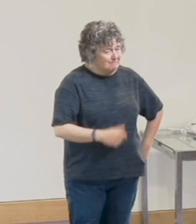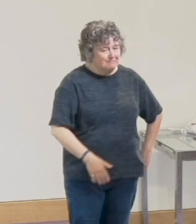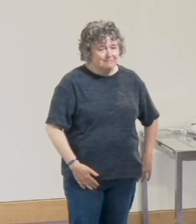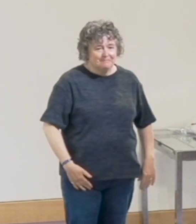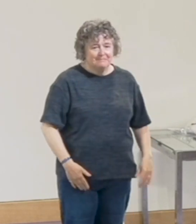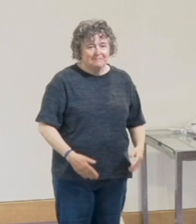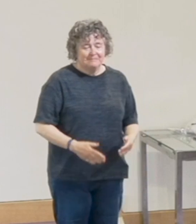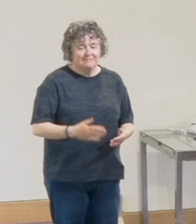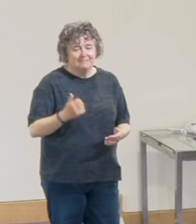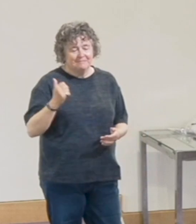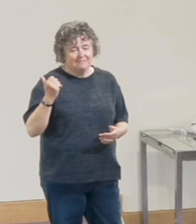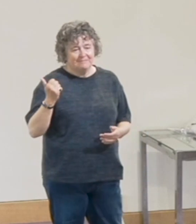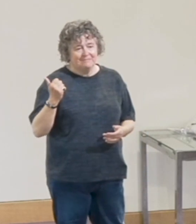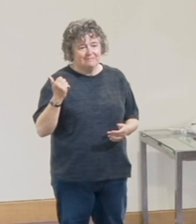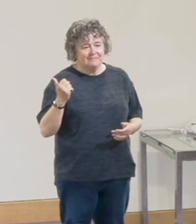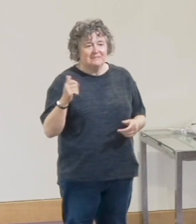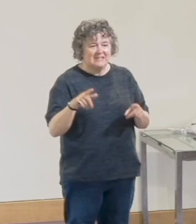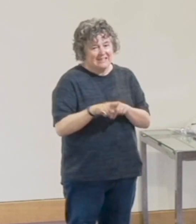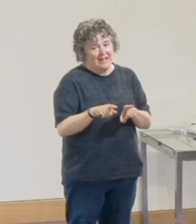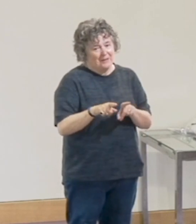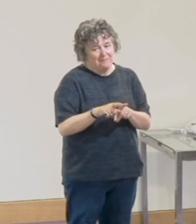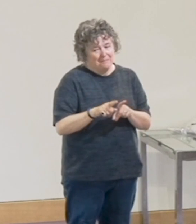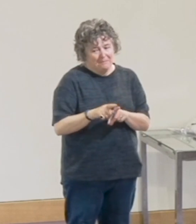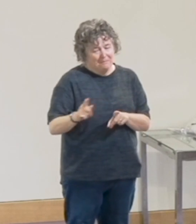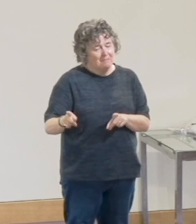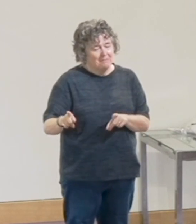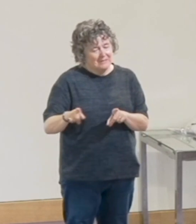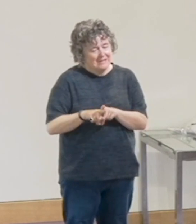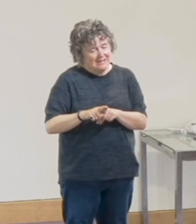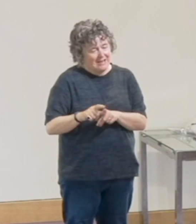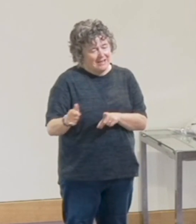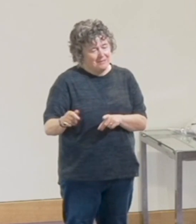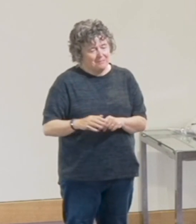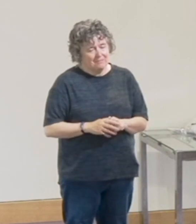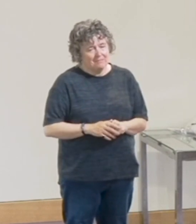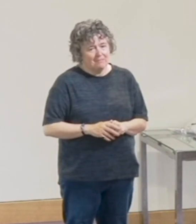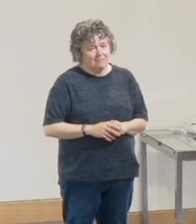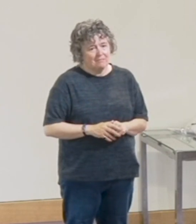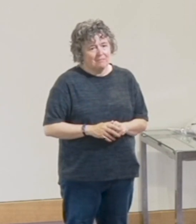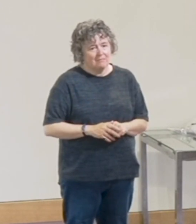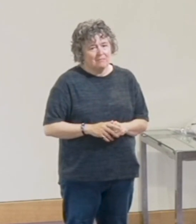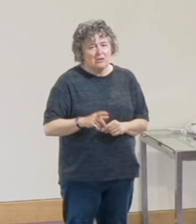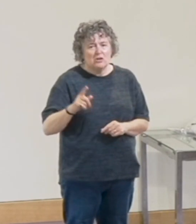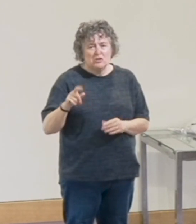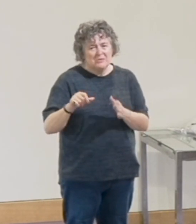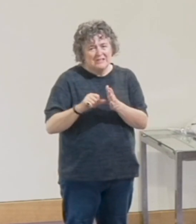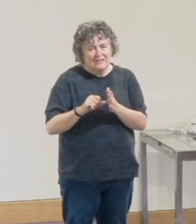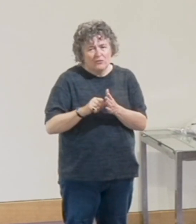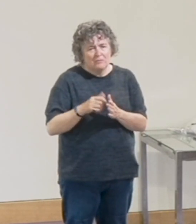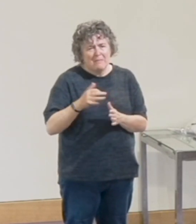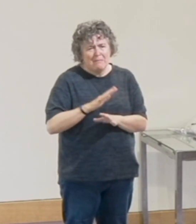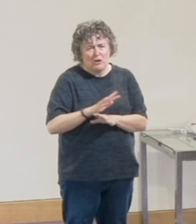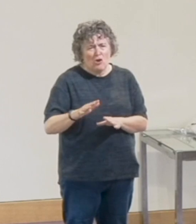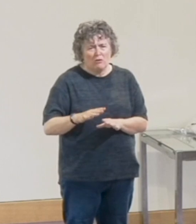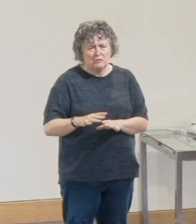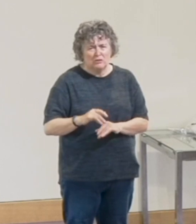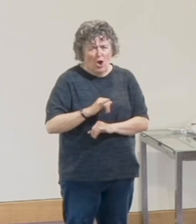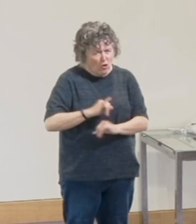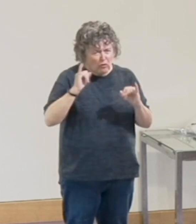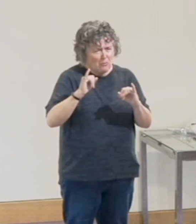The reality was she still continued to be difficult, not quite as nasty and vindictive as she was,